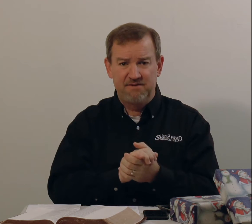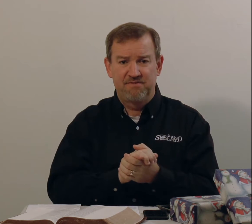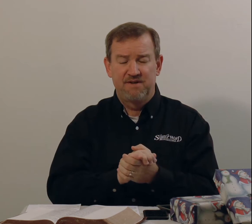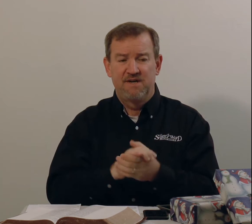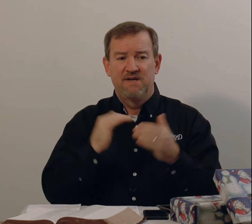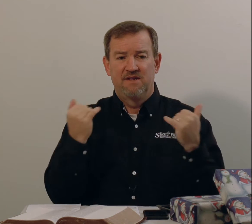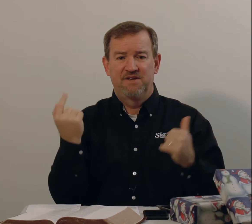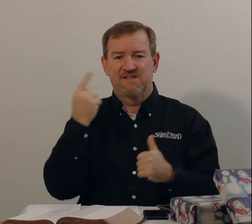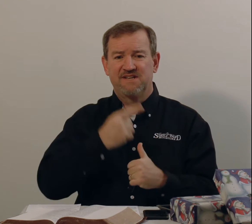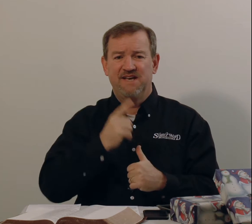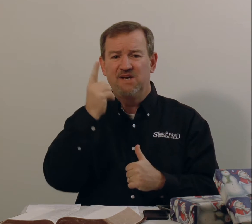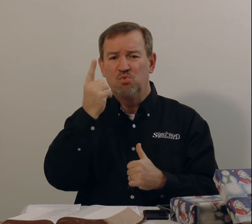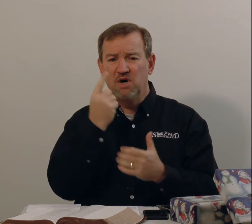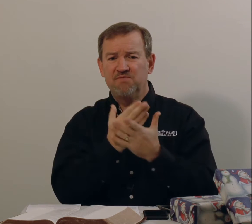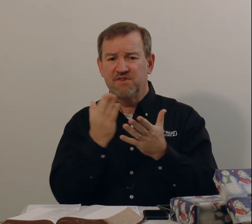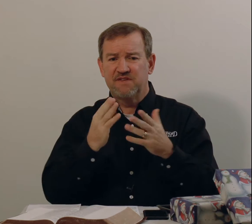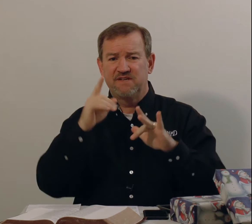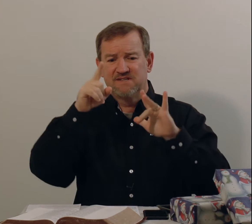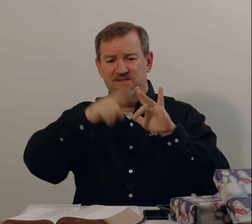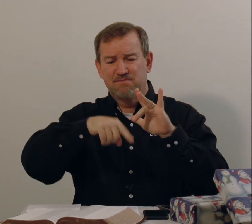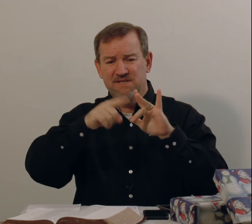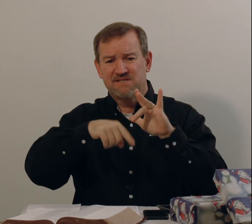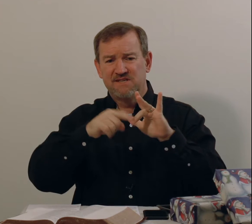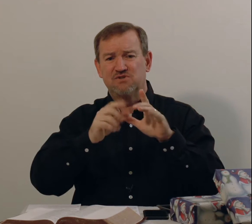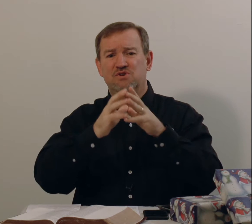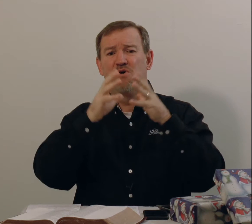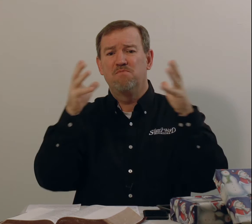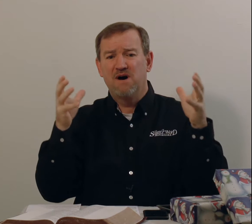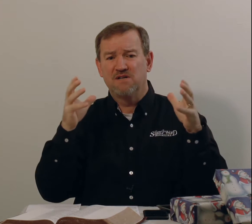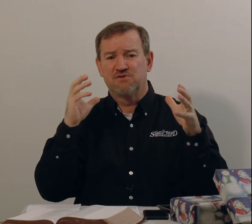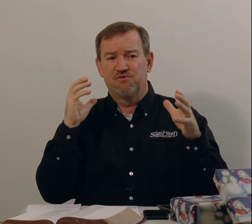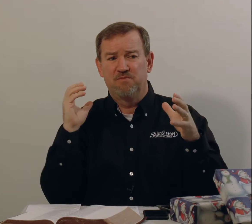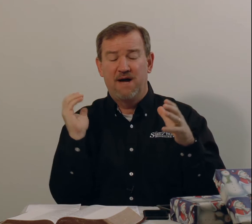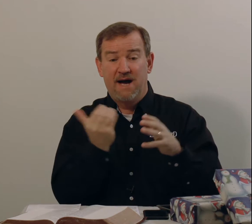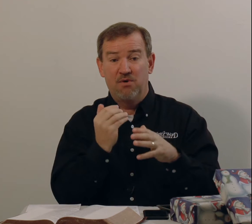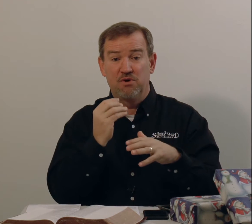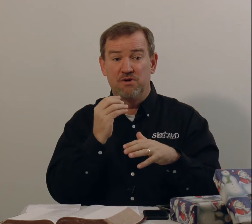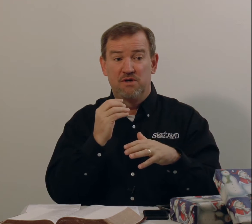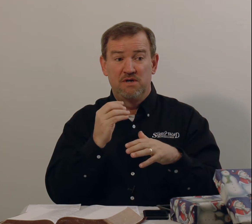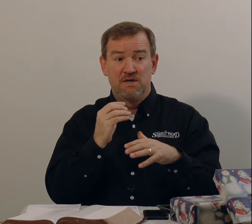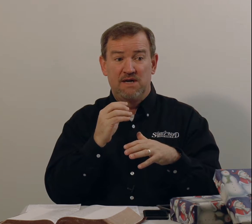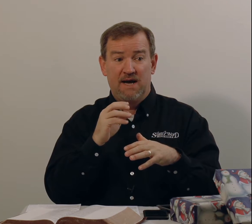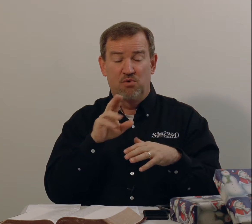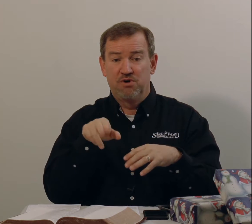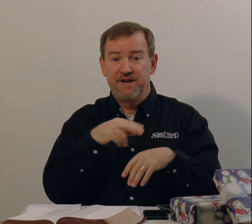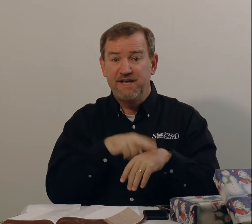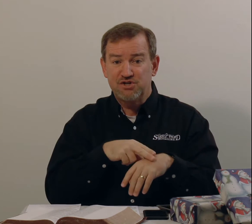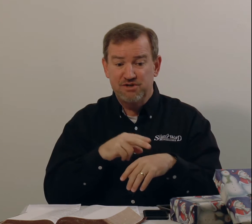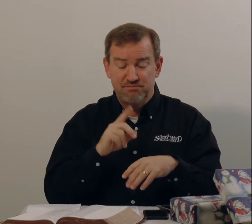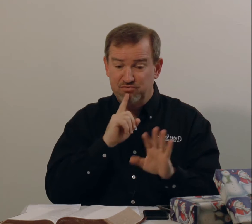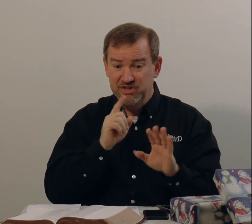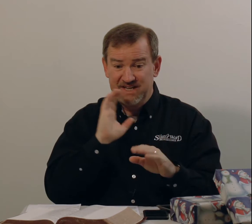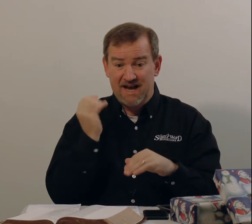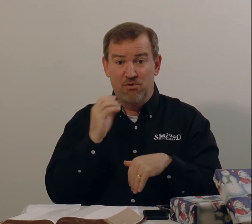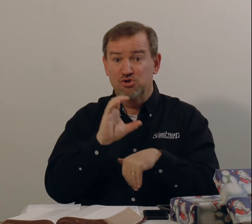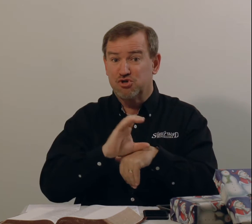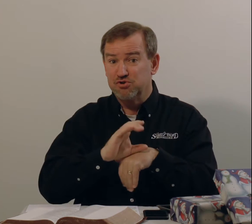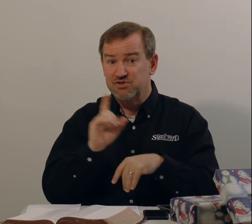that today, one of the things that is missing so much from our, our nation, really our churches,